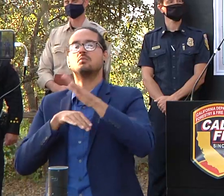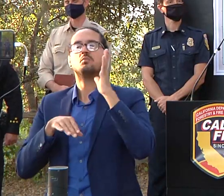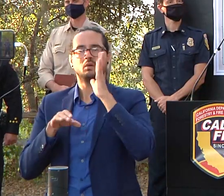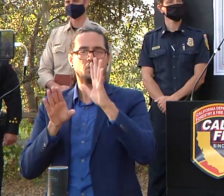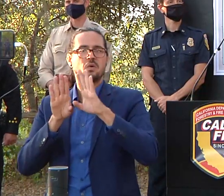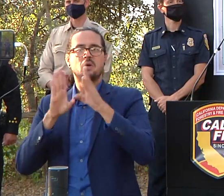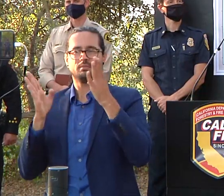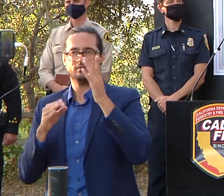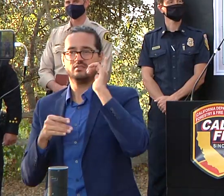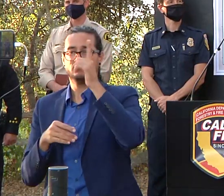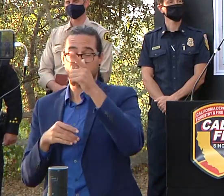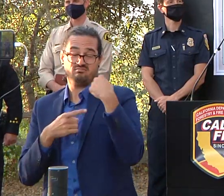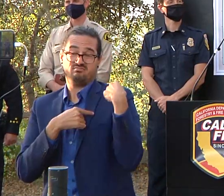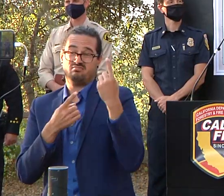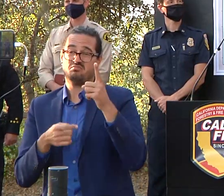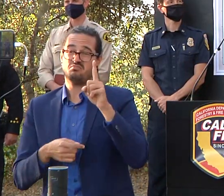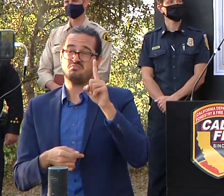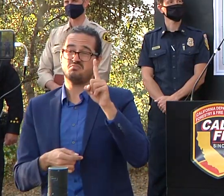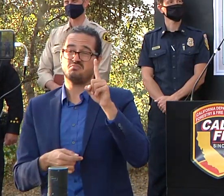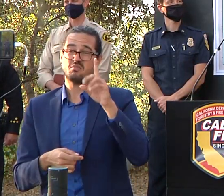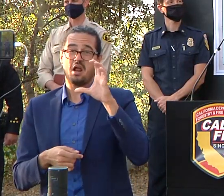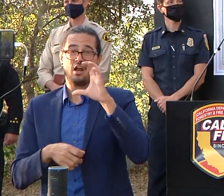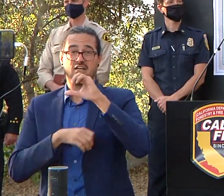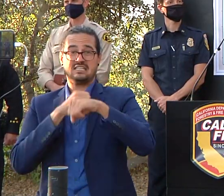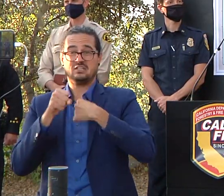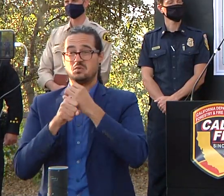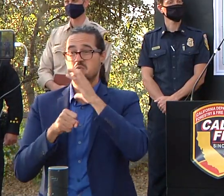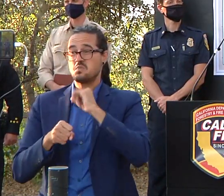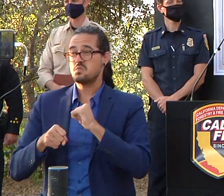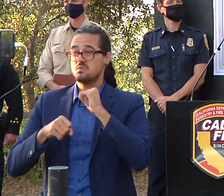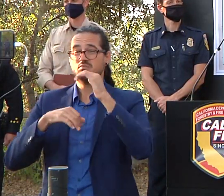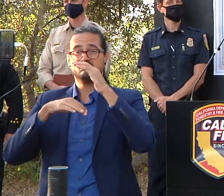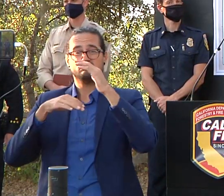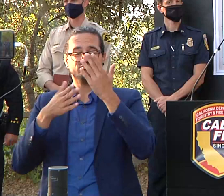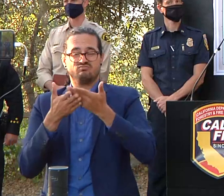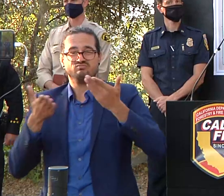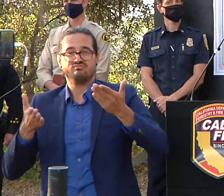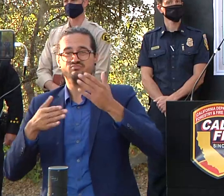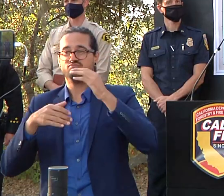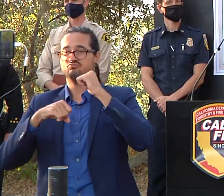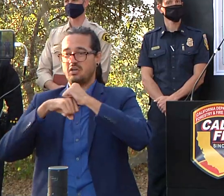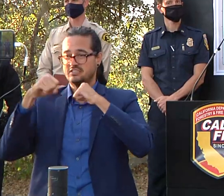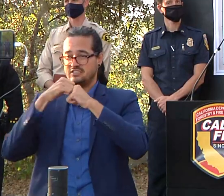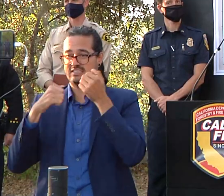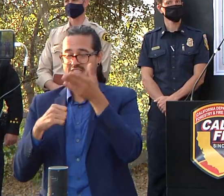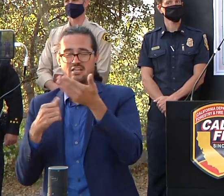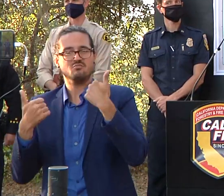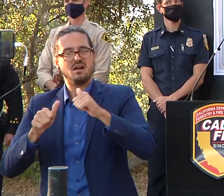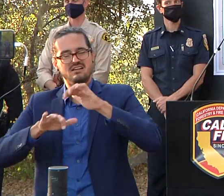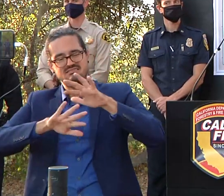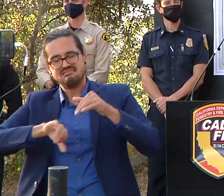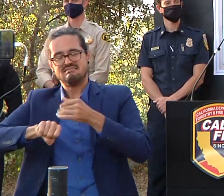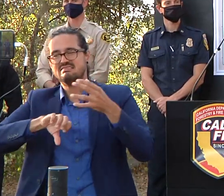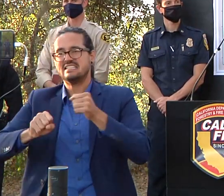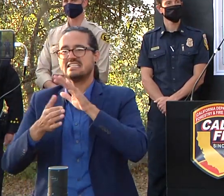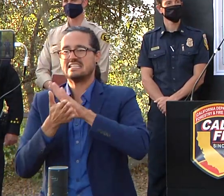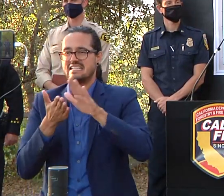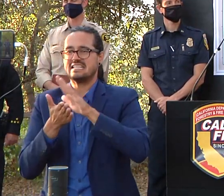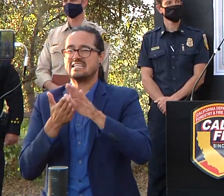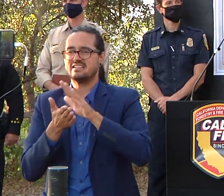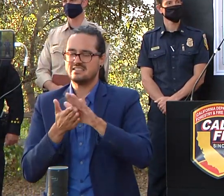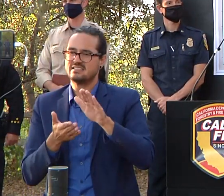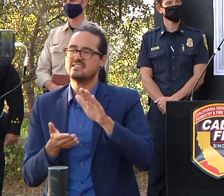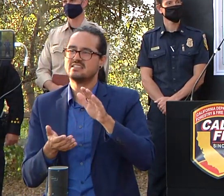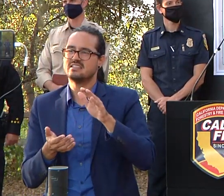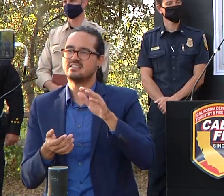out there and we're trying to clean it up in over a hundred hours so bear with us we're working diligently to make